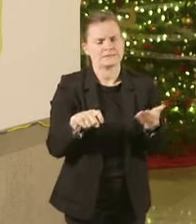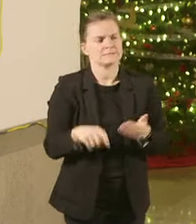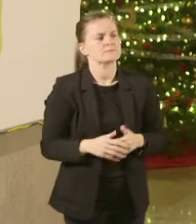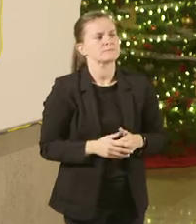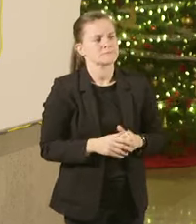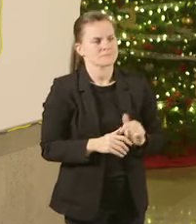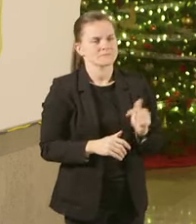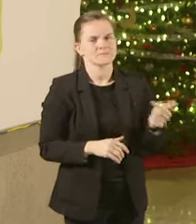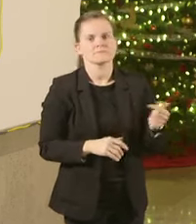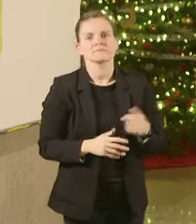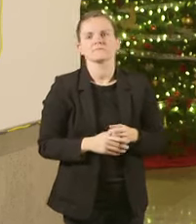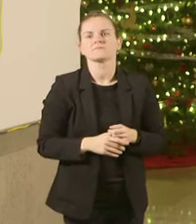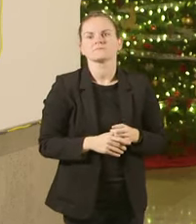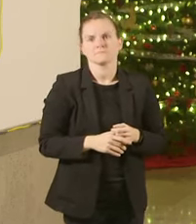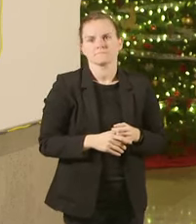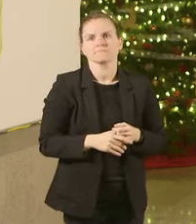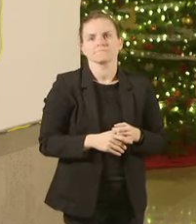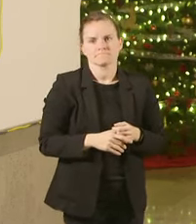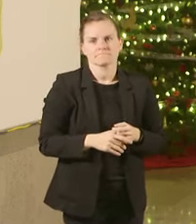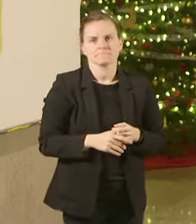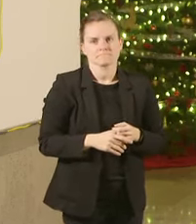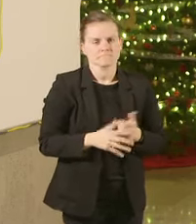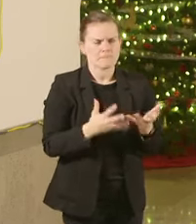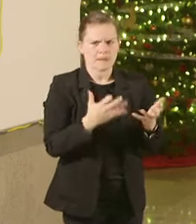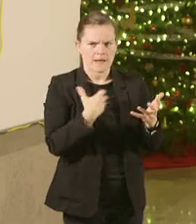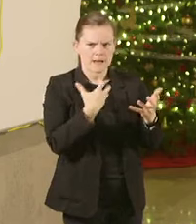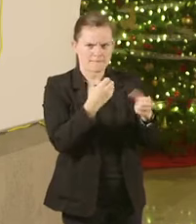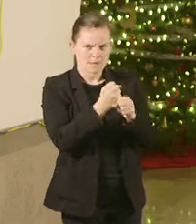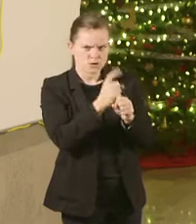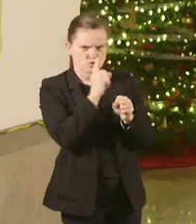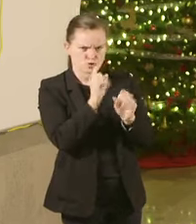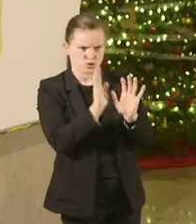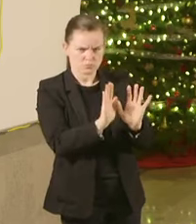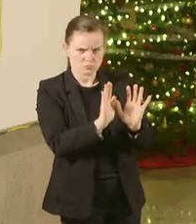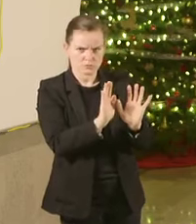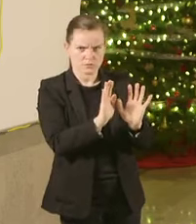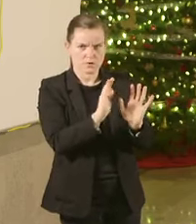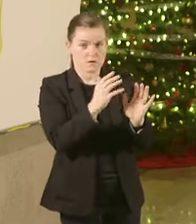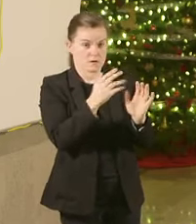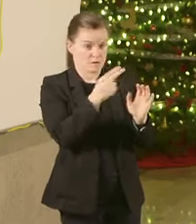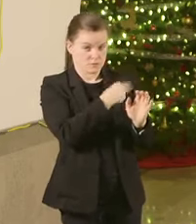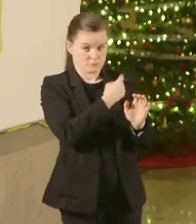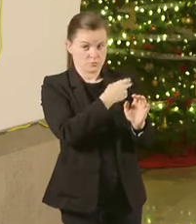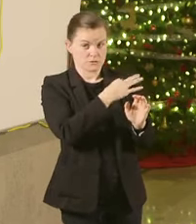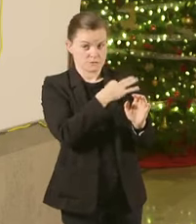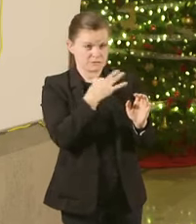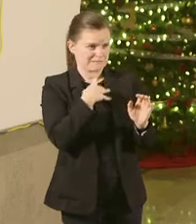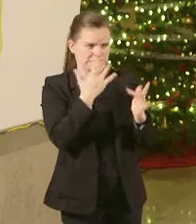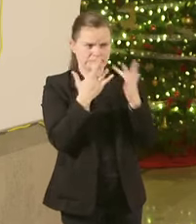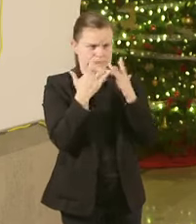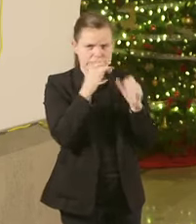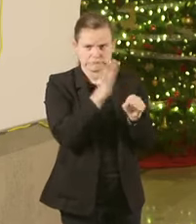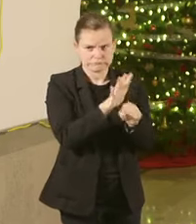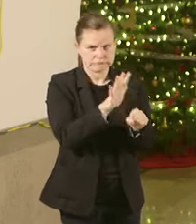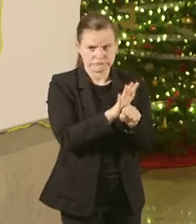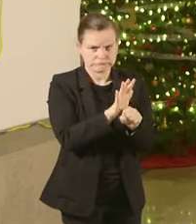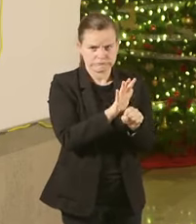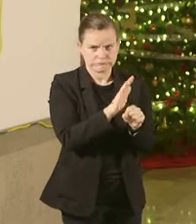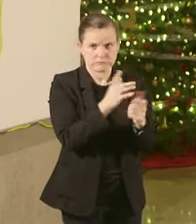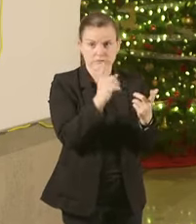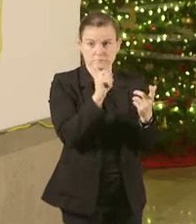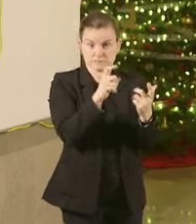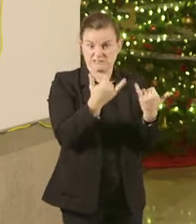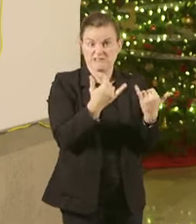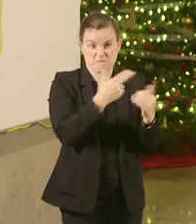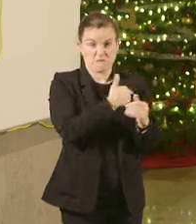So this is a step in making sure that hospitals are staffed Because we have seen hospitalizations grow over the past few weeks Studies